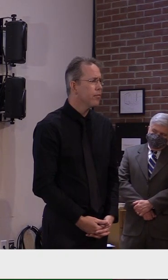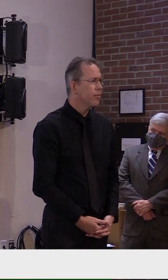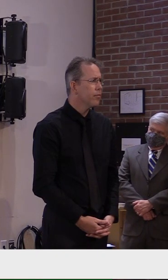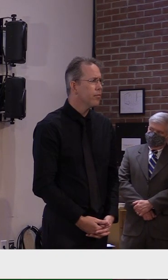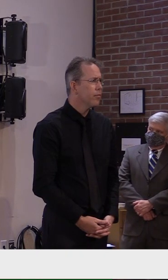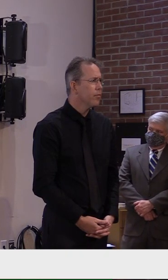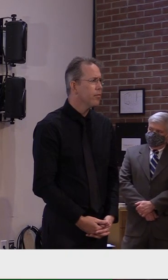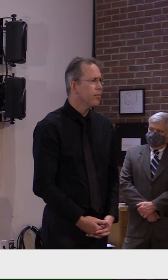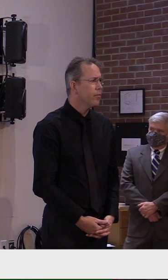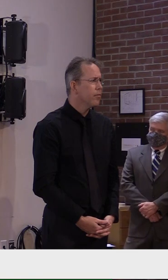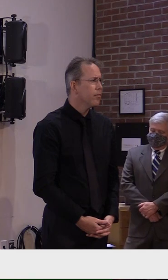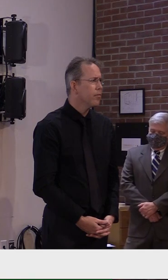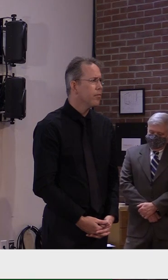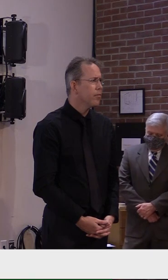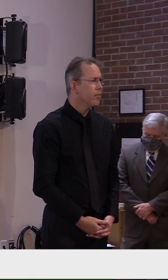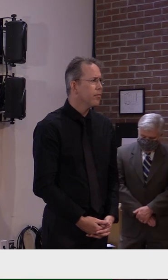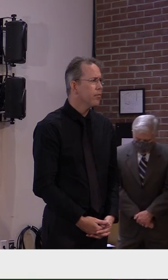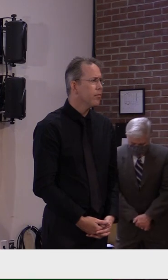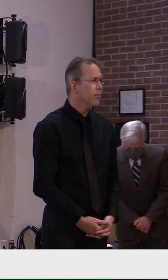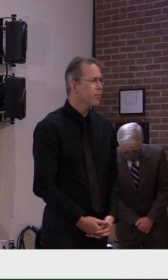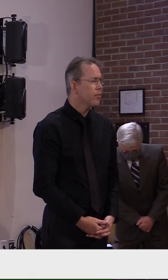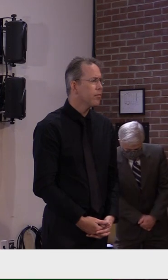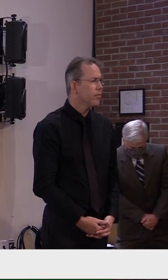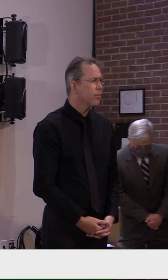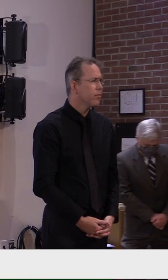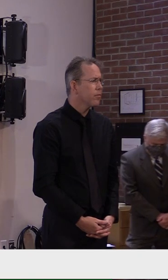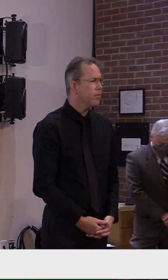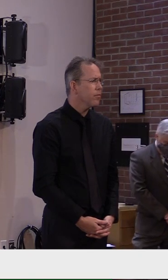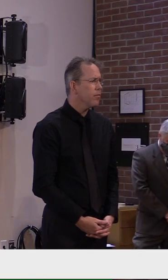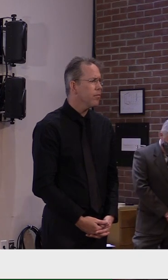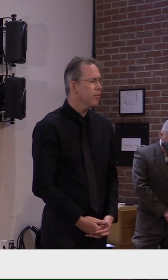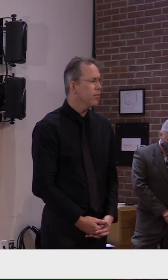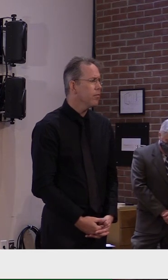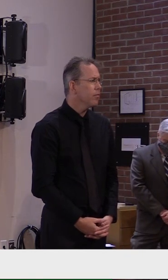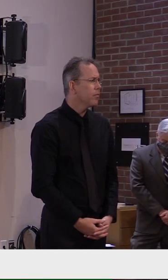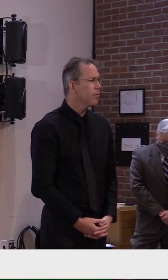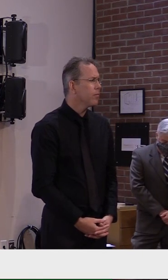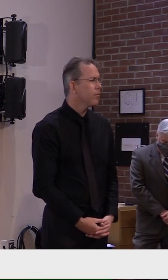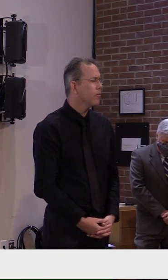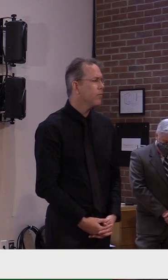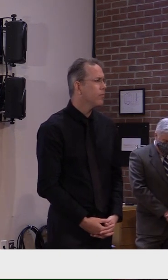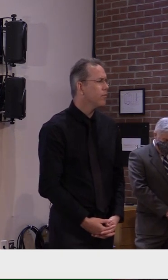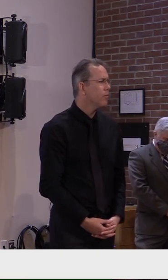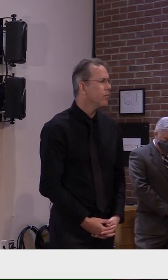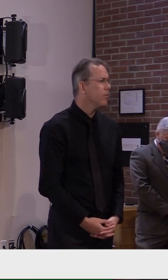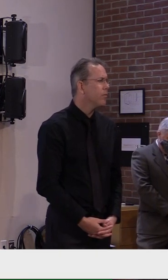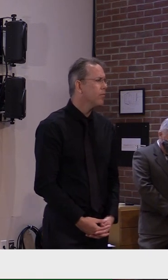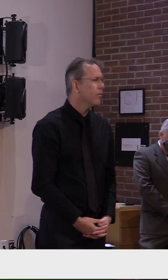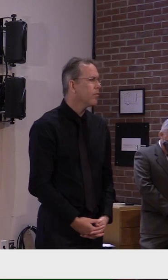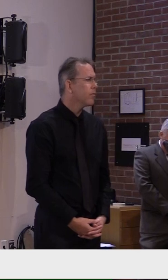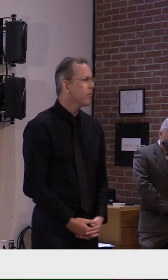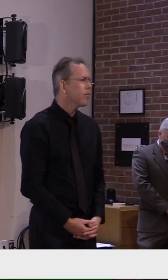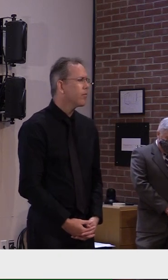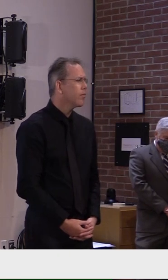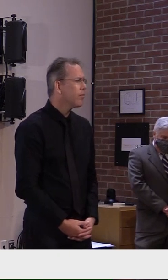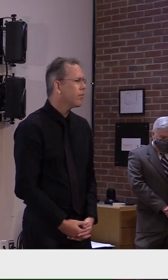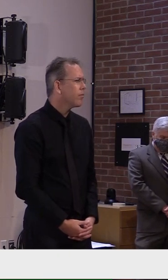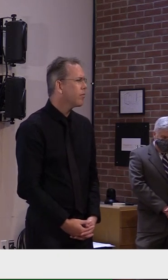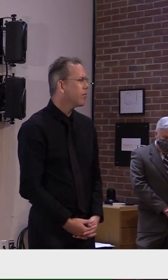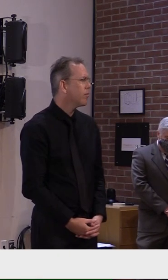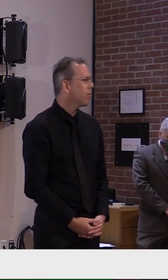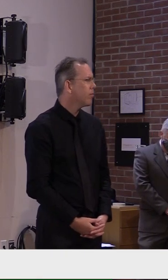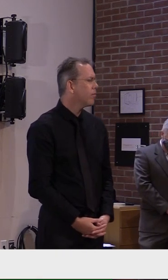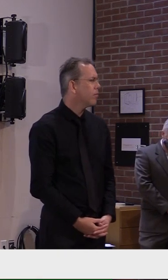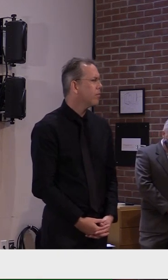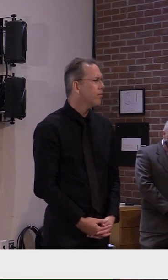readers. Um, the first of them wants an explanation or at least a clarification on rules concerning,